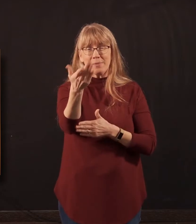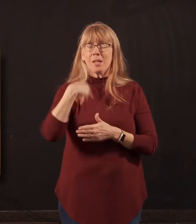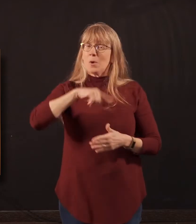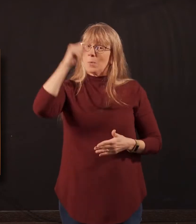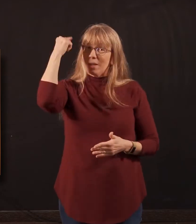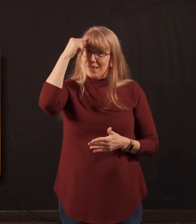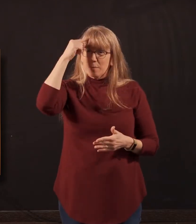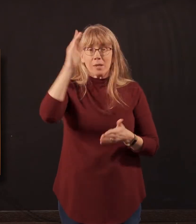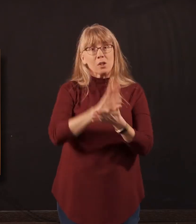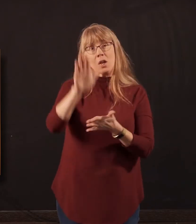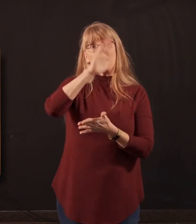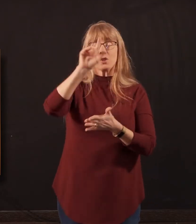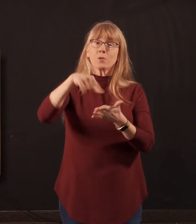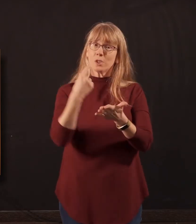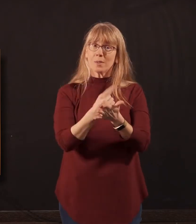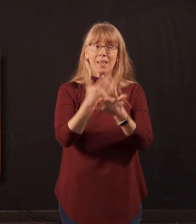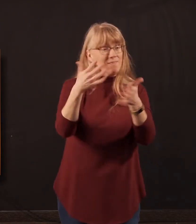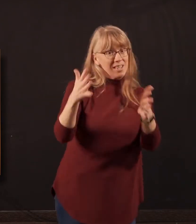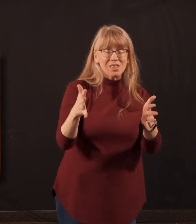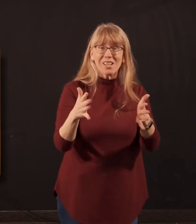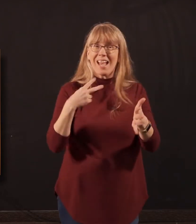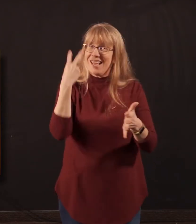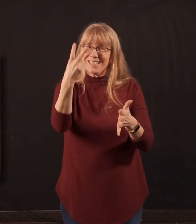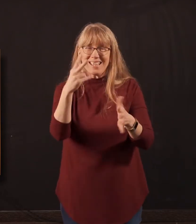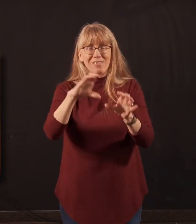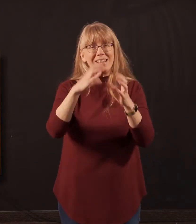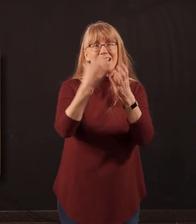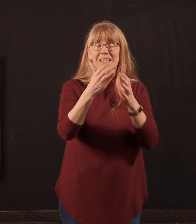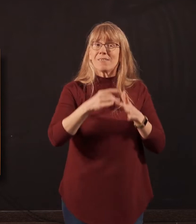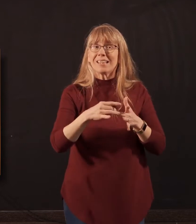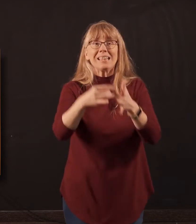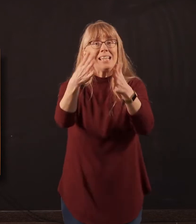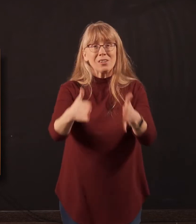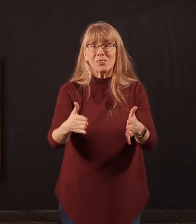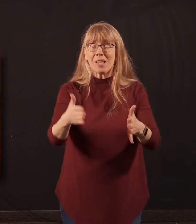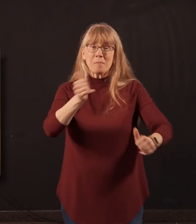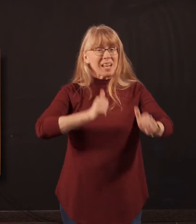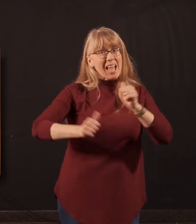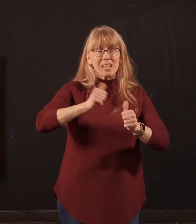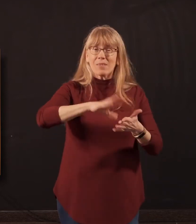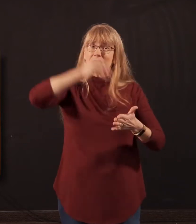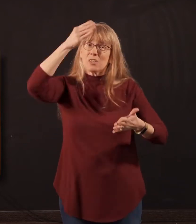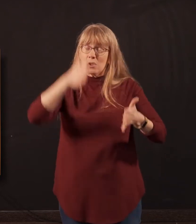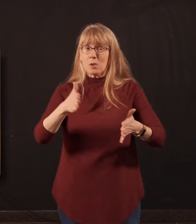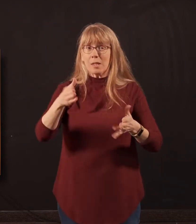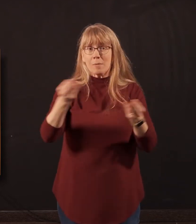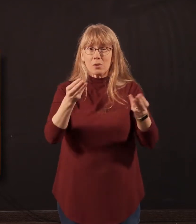college graduates, as they finish, I see this as a class of leaders who have been active in student ministry and kids ministry and